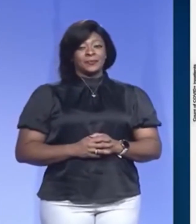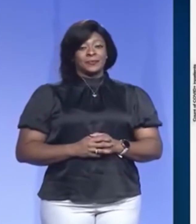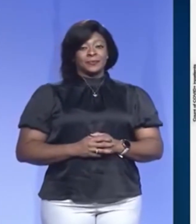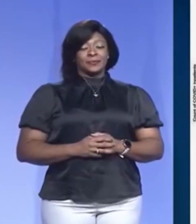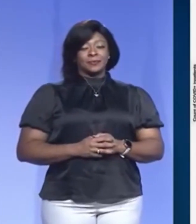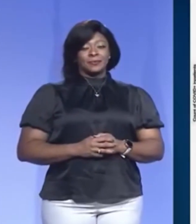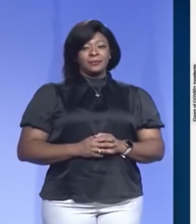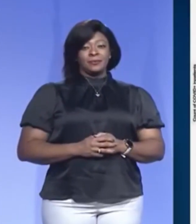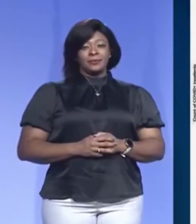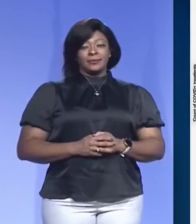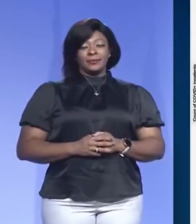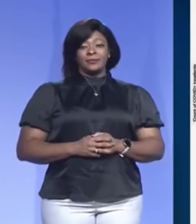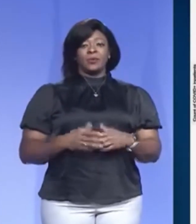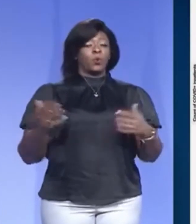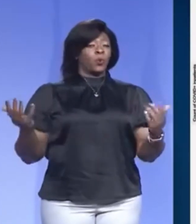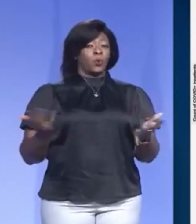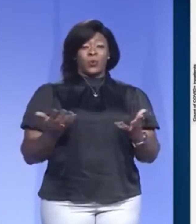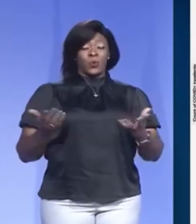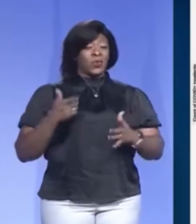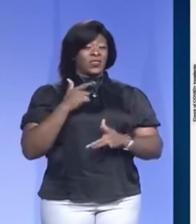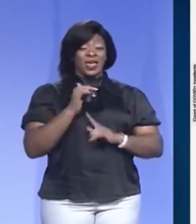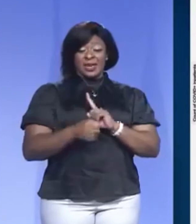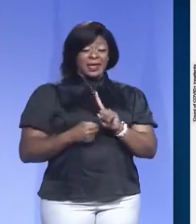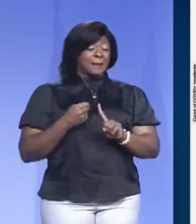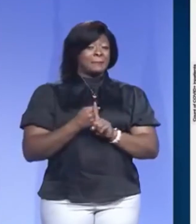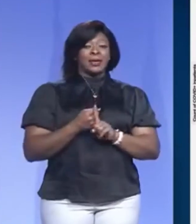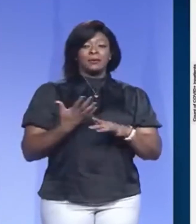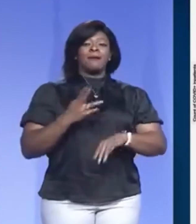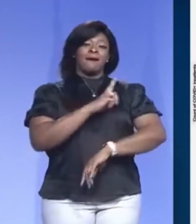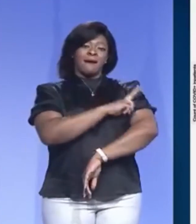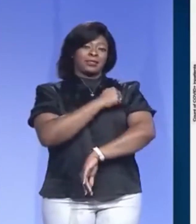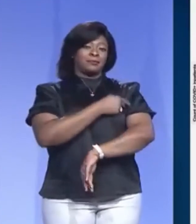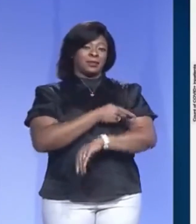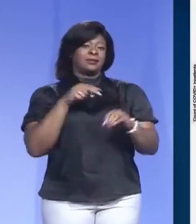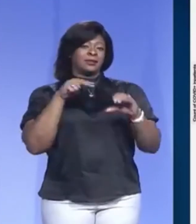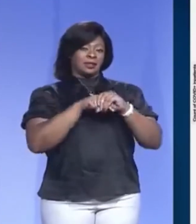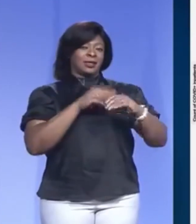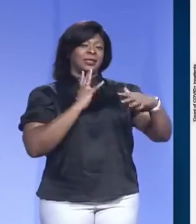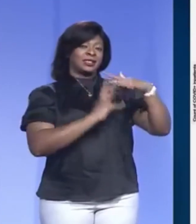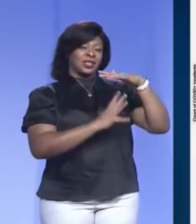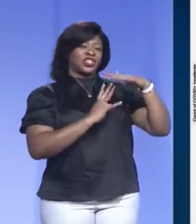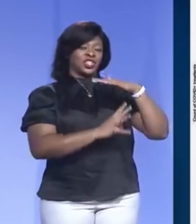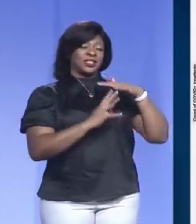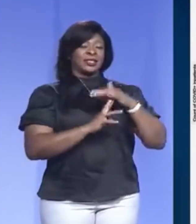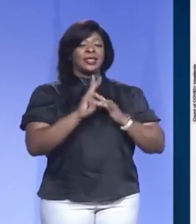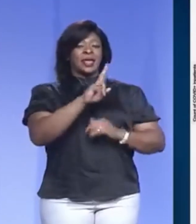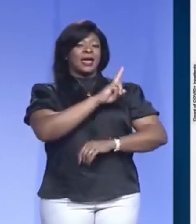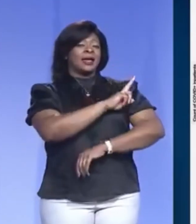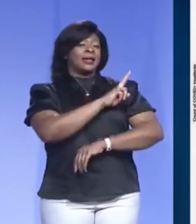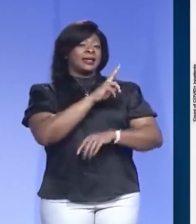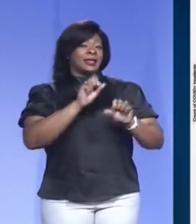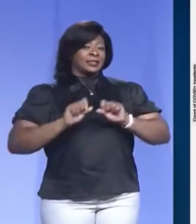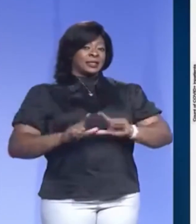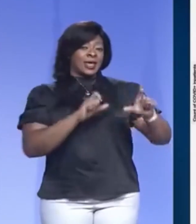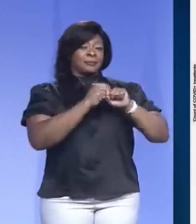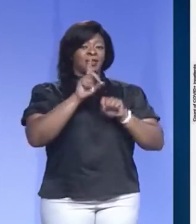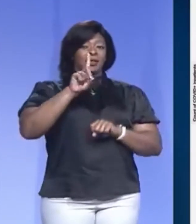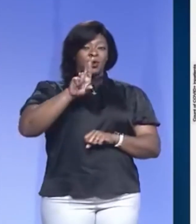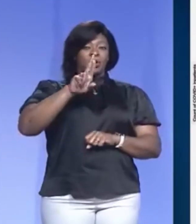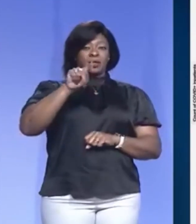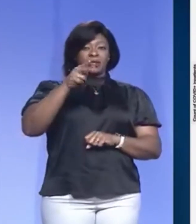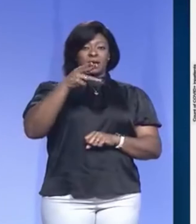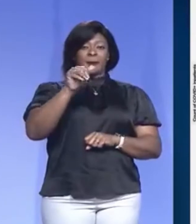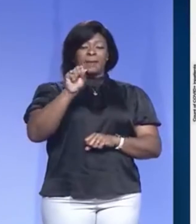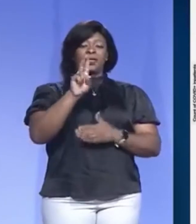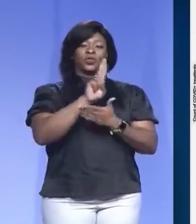and what this impacts is hospitalizations and so this slide is produced by dr thomas at the university